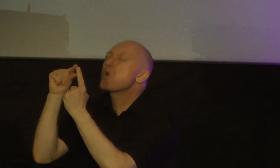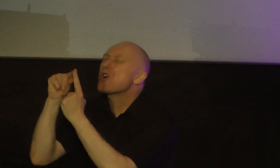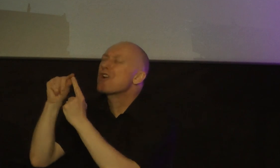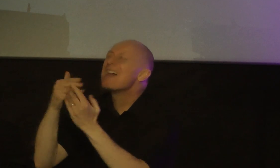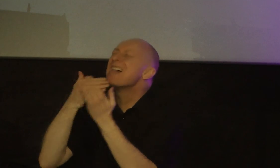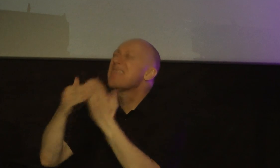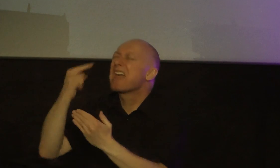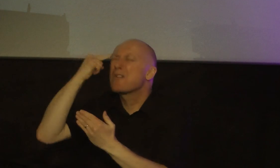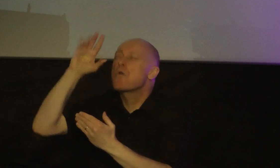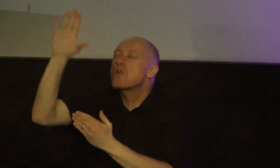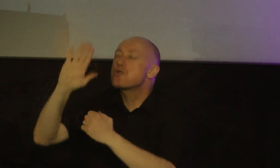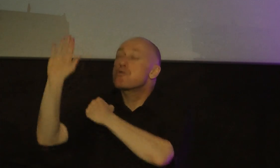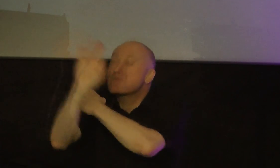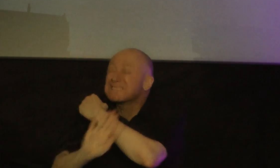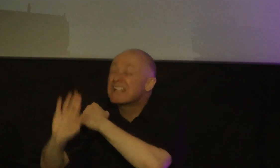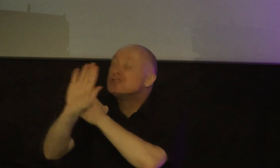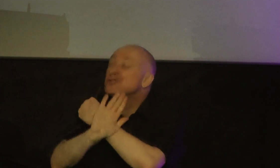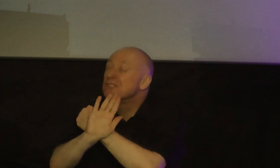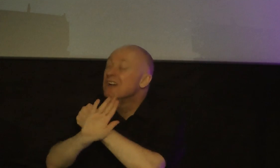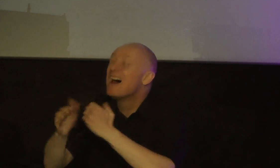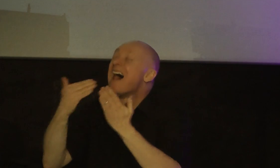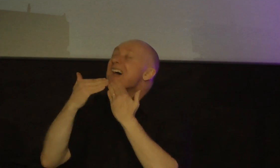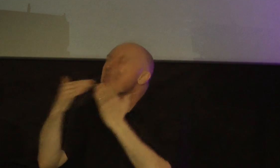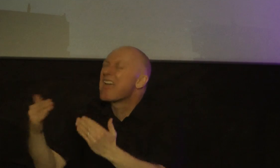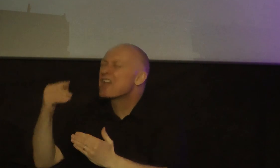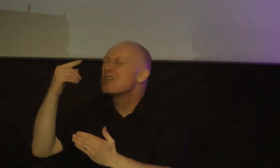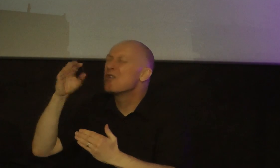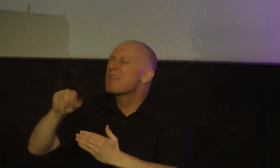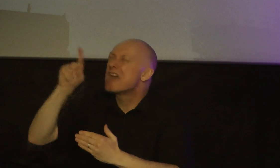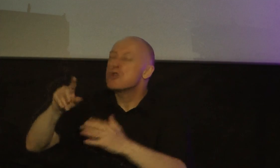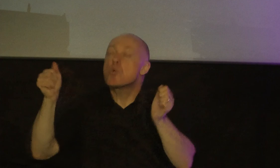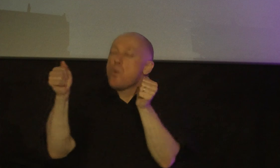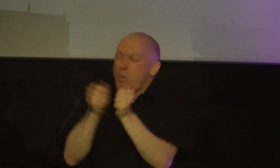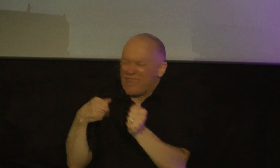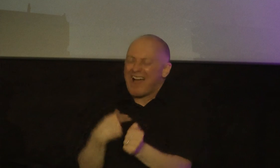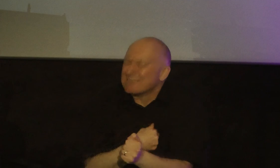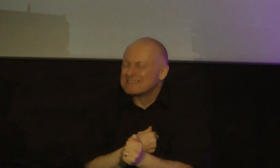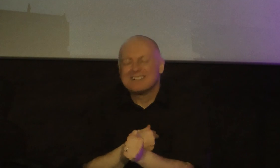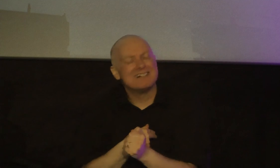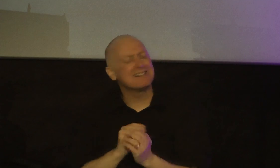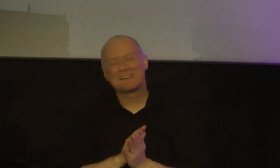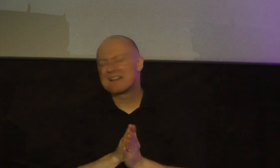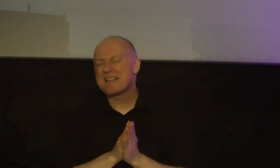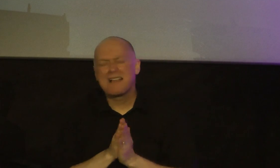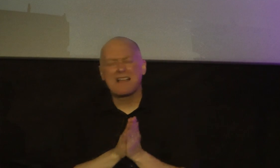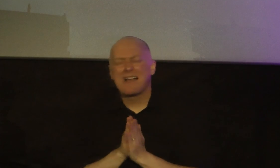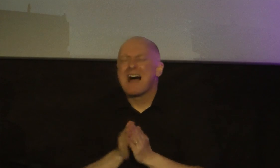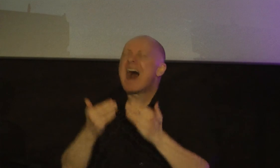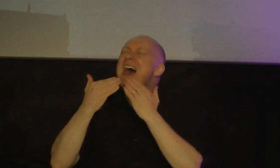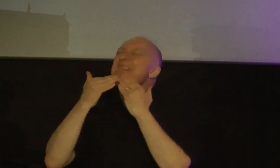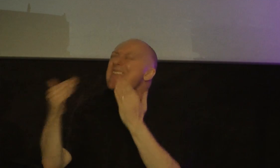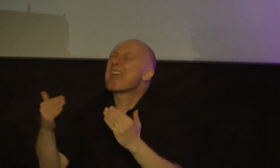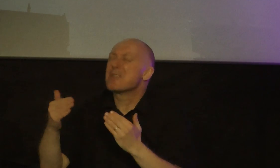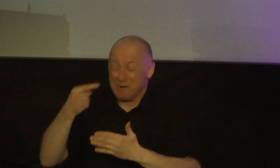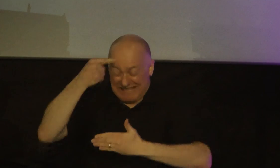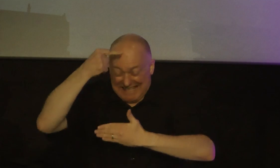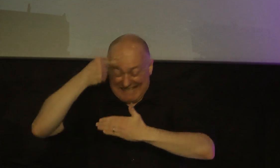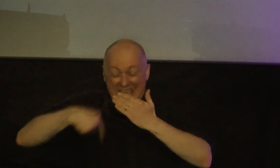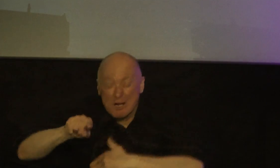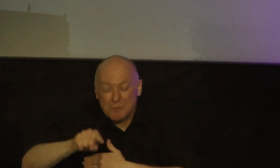thank you for your protection I thank you that you are with us I thank you next week people will